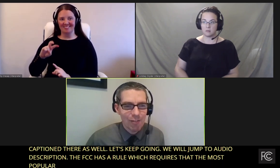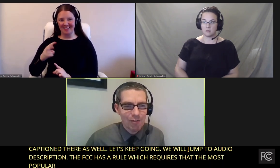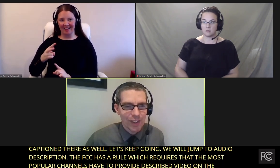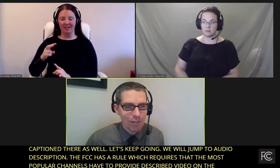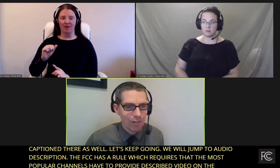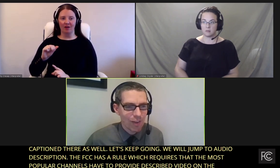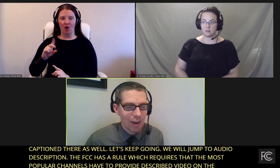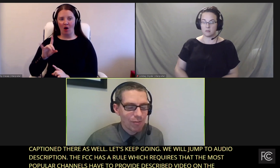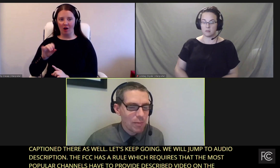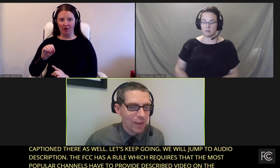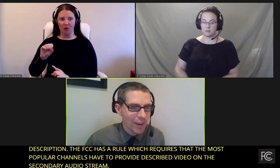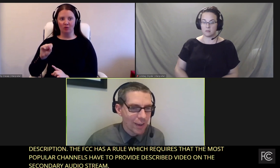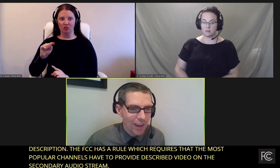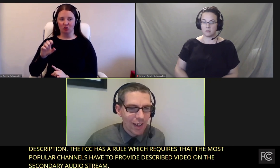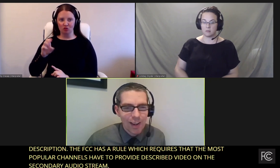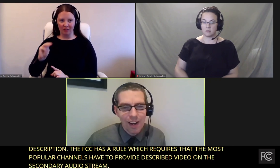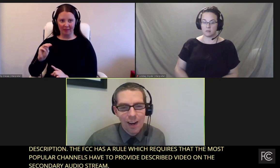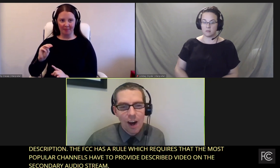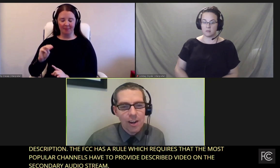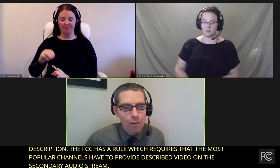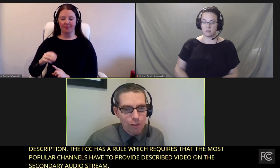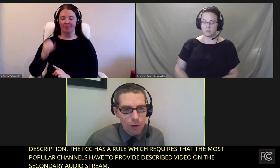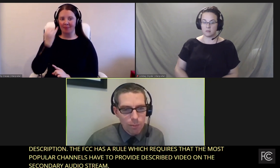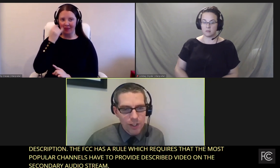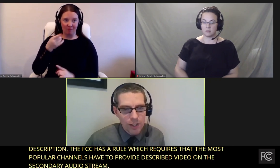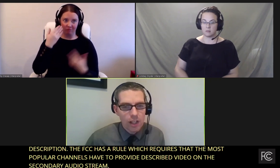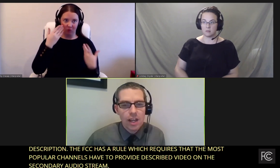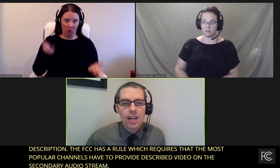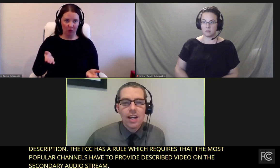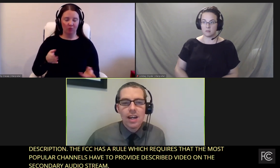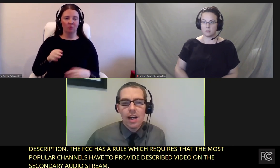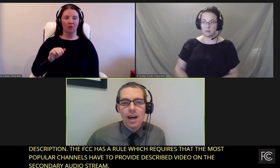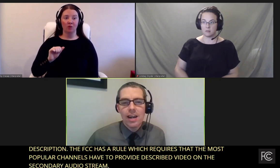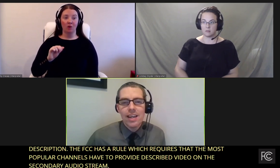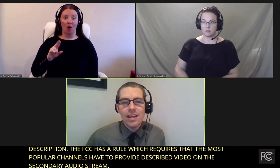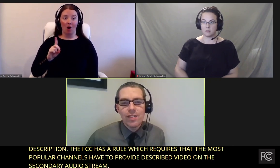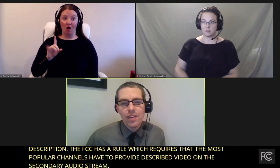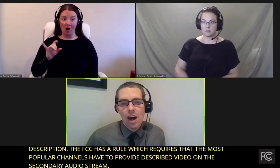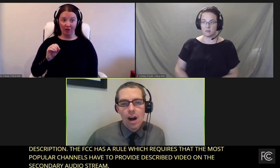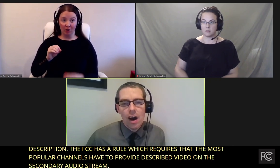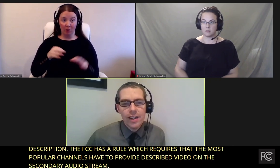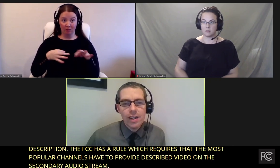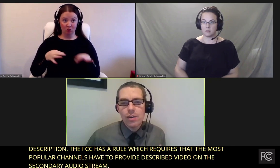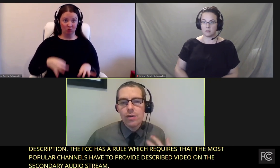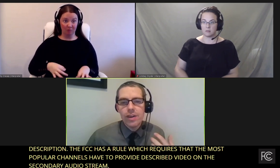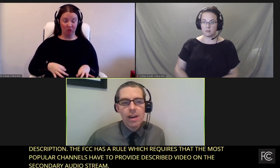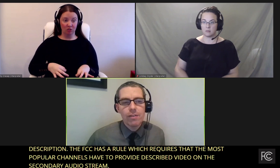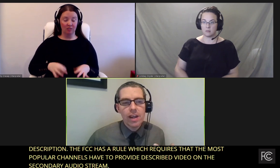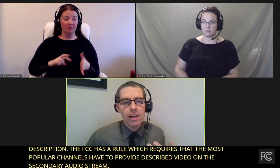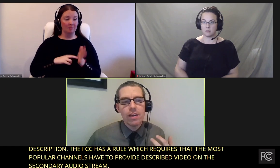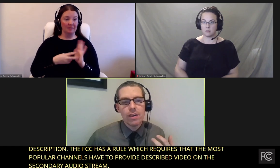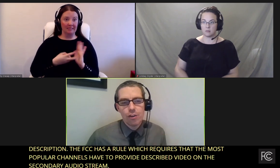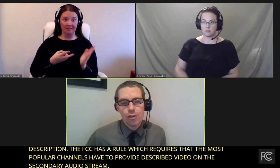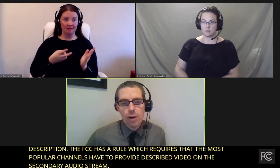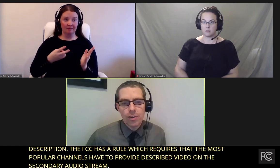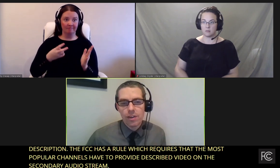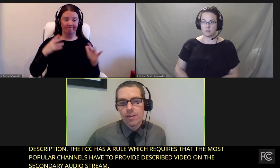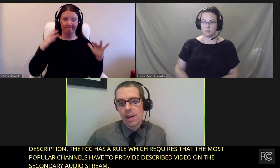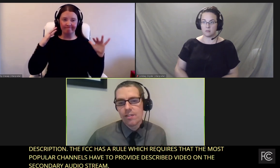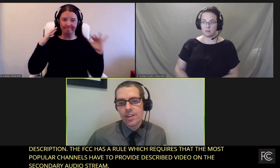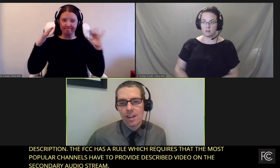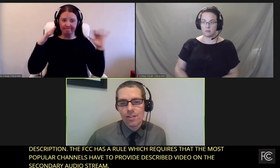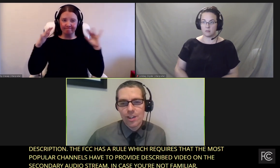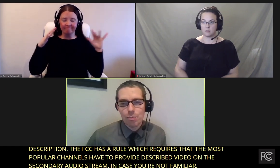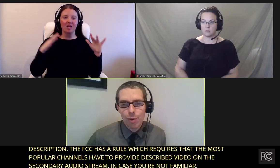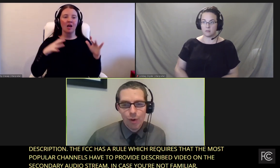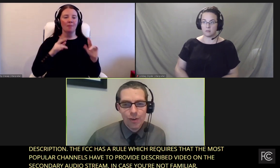in case you're not familiar, audio description is audio narrated descriptions